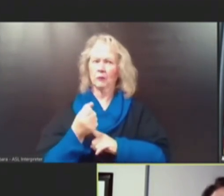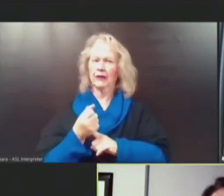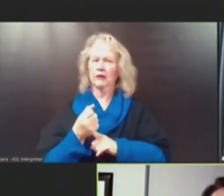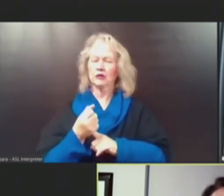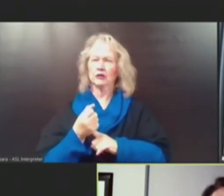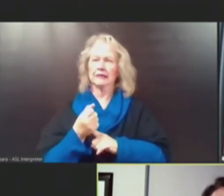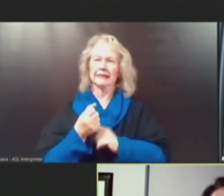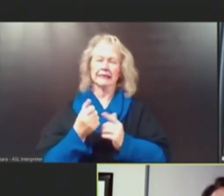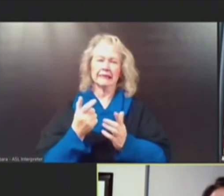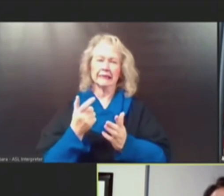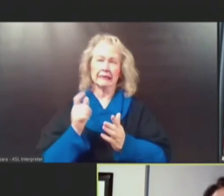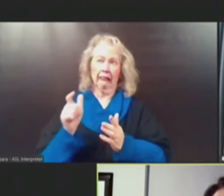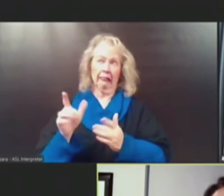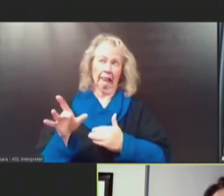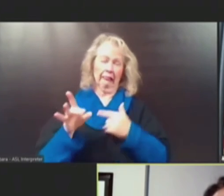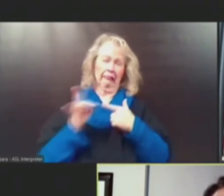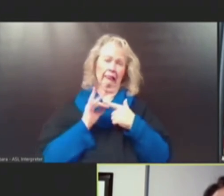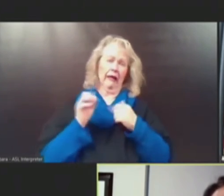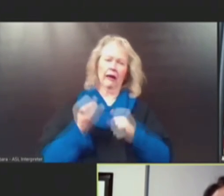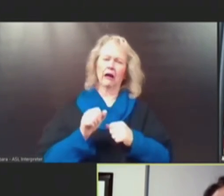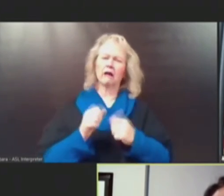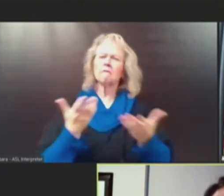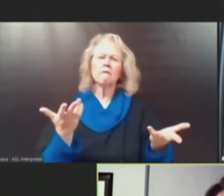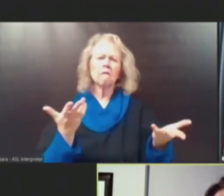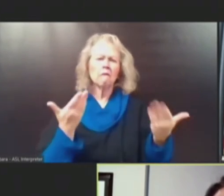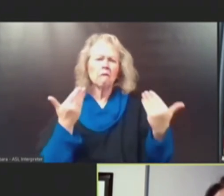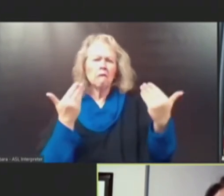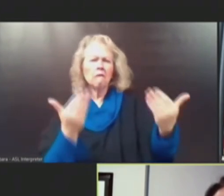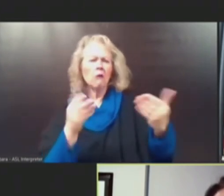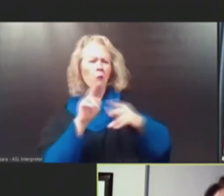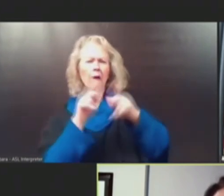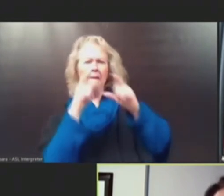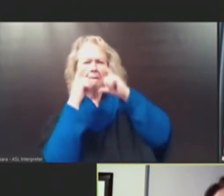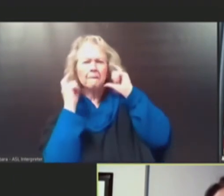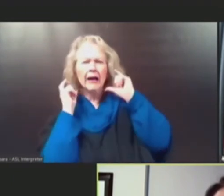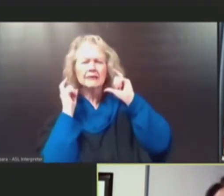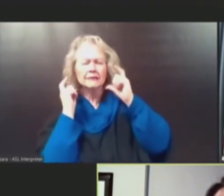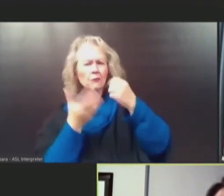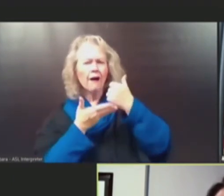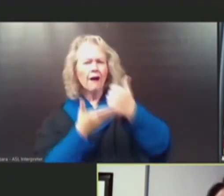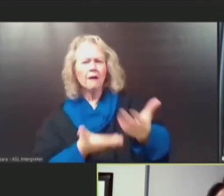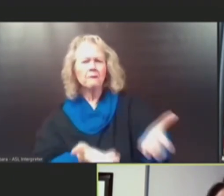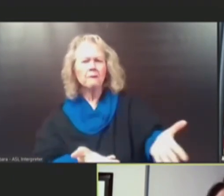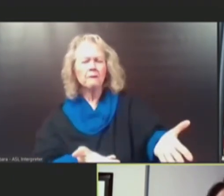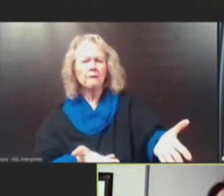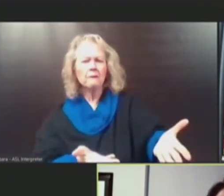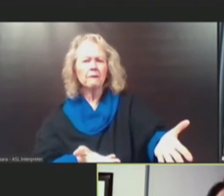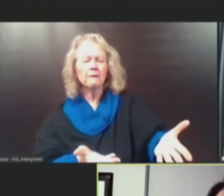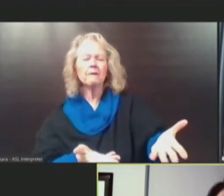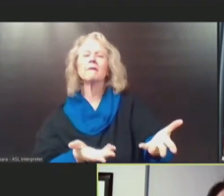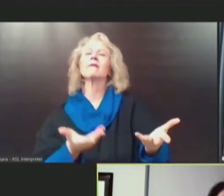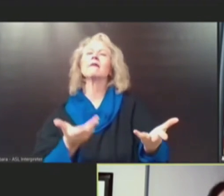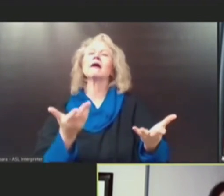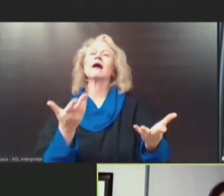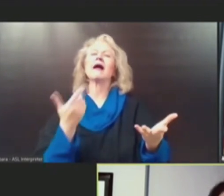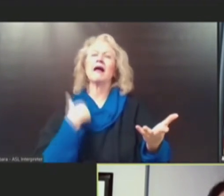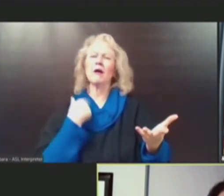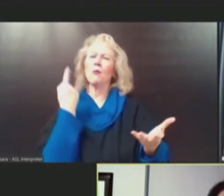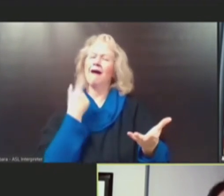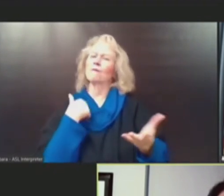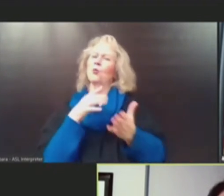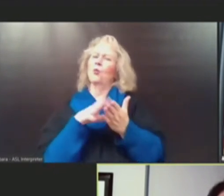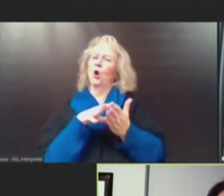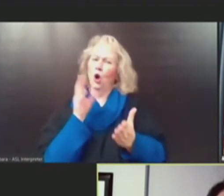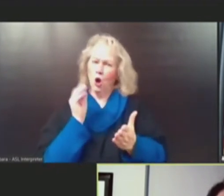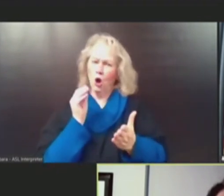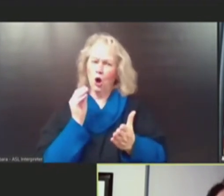could be particularly vulnerable, wearing a mask is always going to be protective. And I think we are going to have to learn